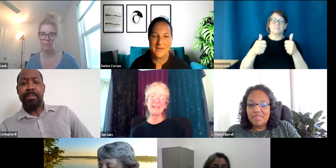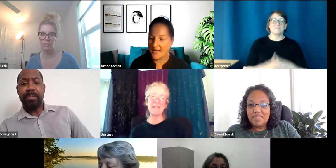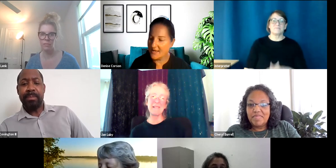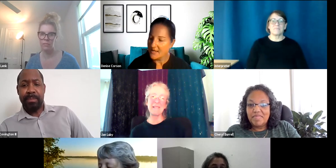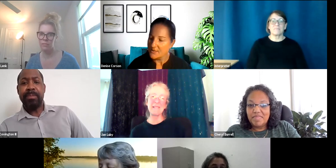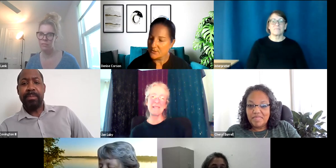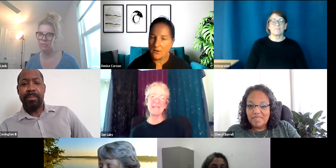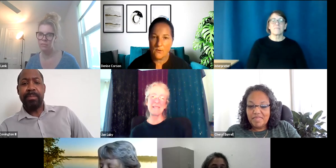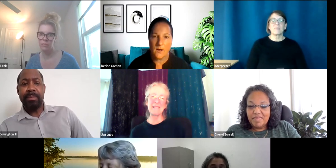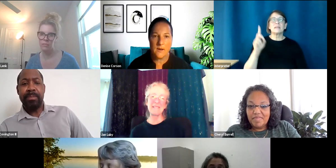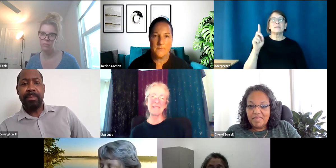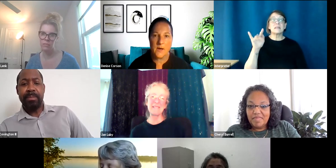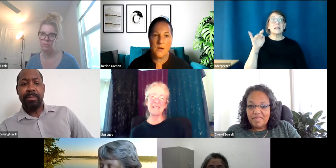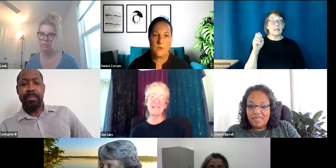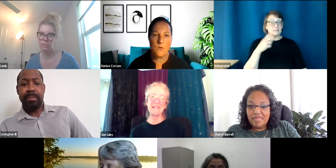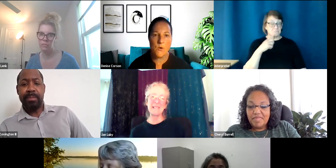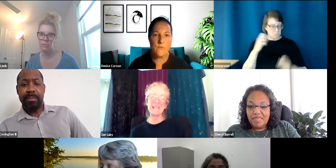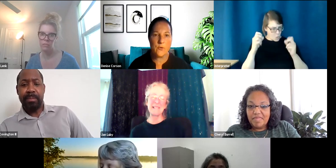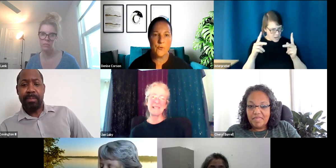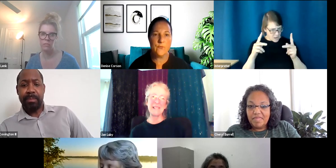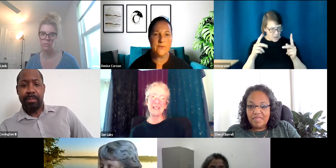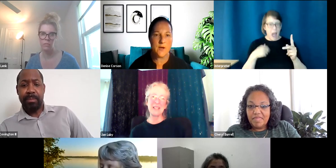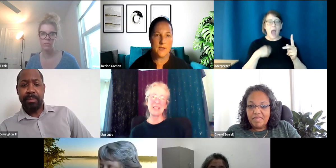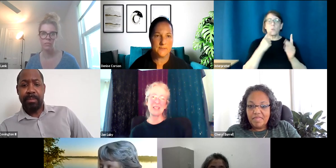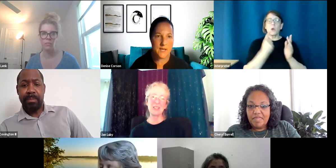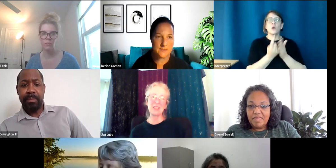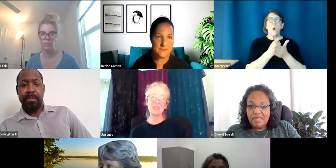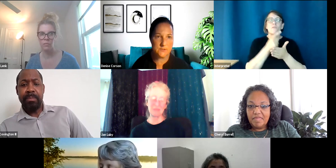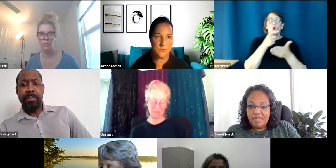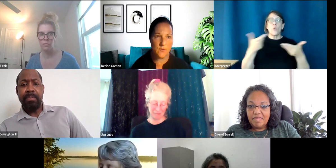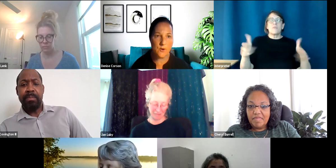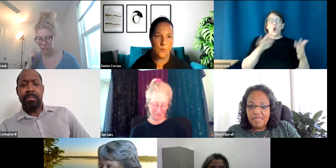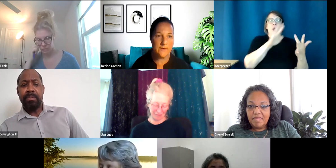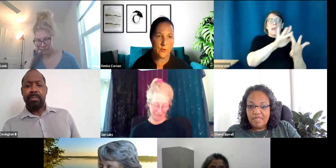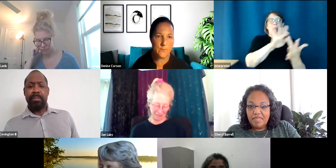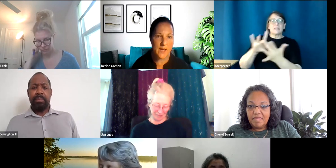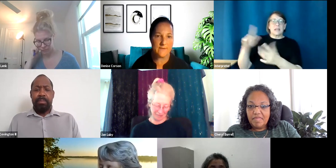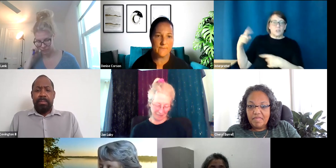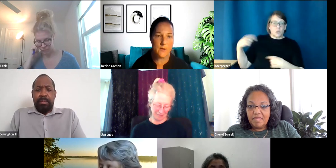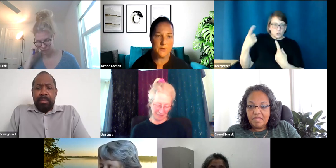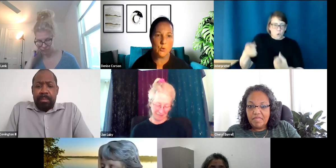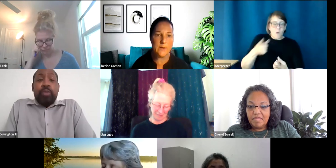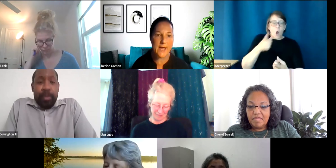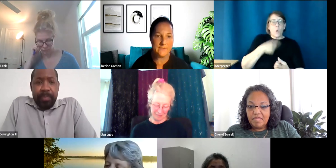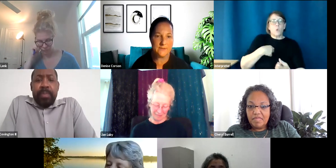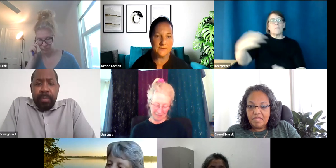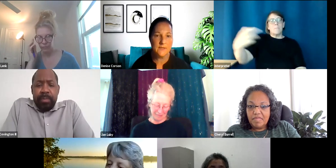Okay. So I'll go over who we've contacted so far, who we've heard back from and who we haven't.